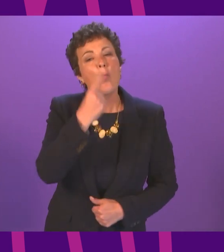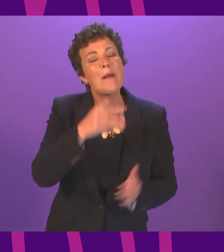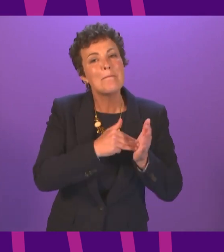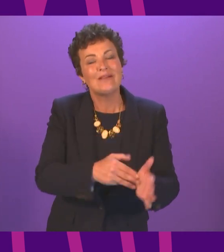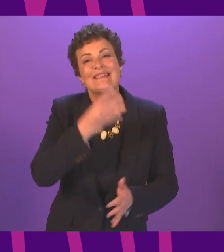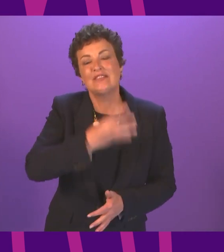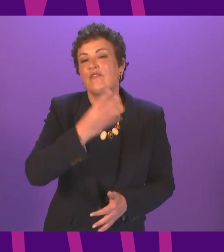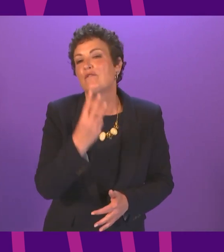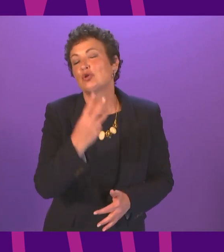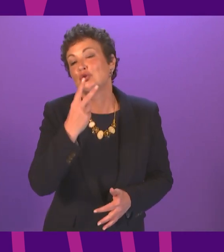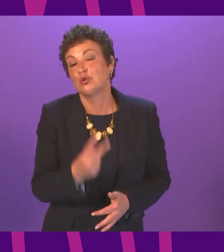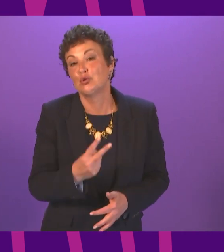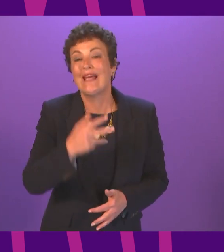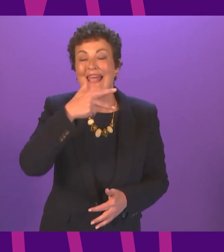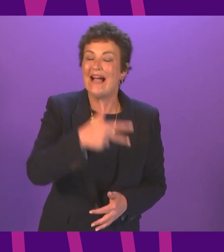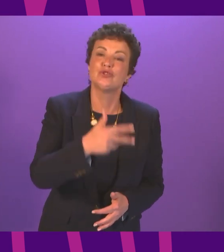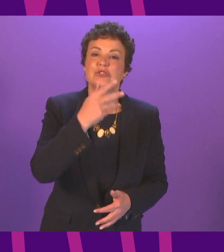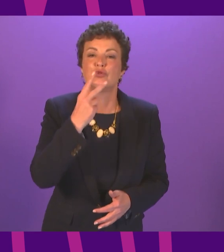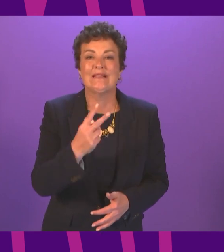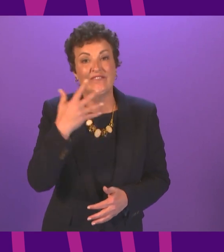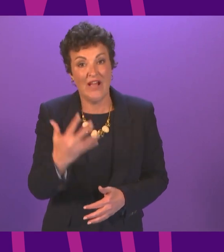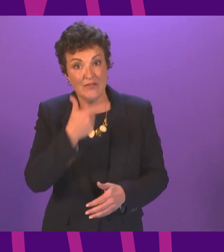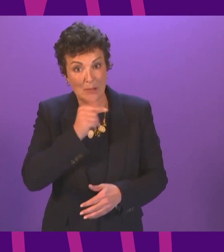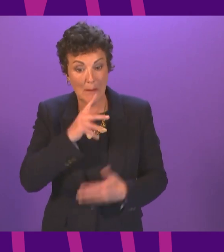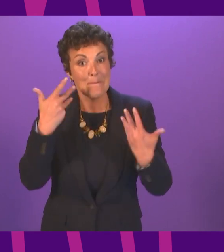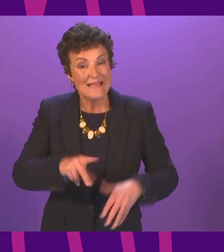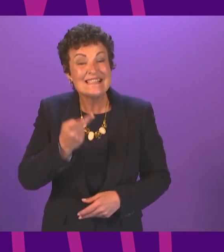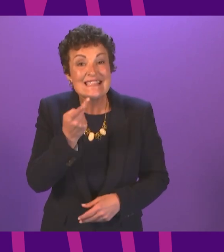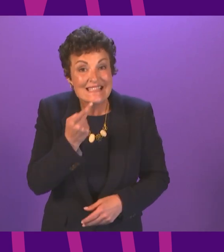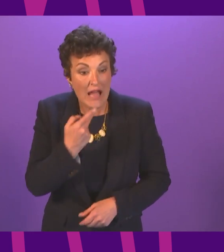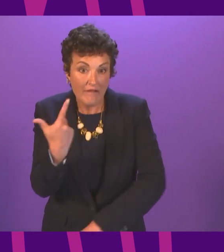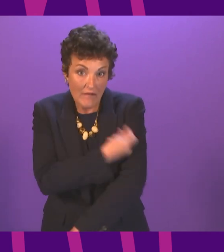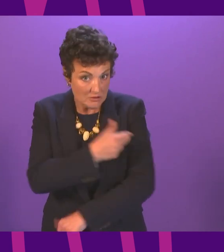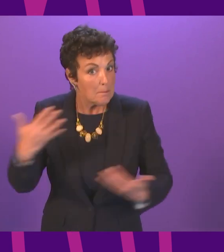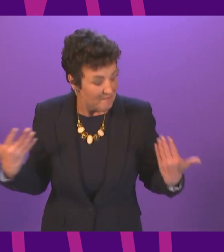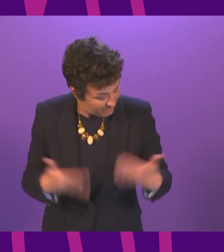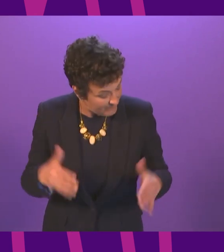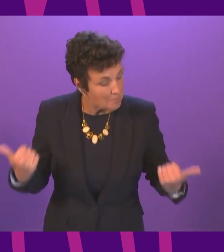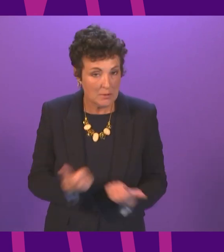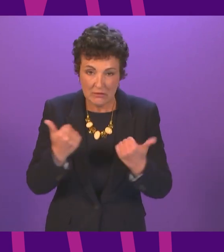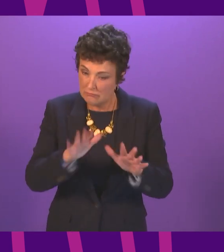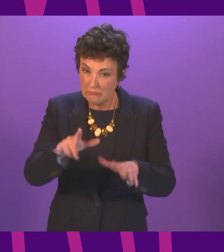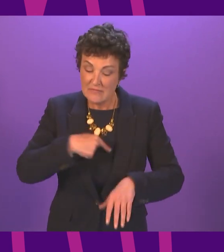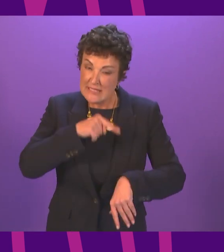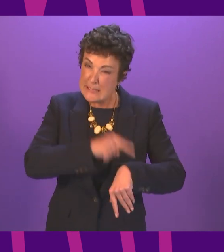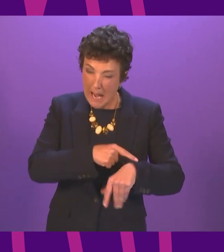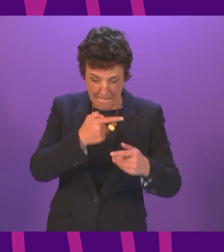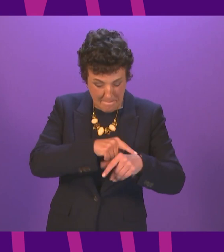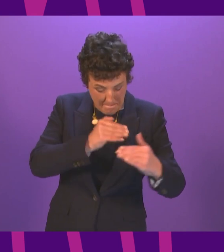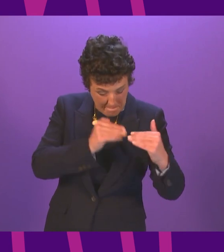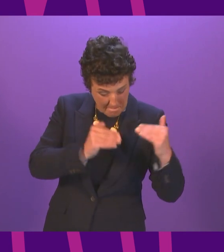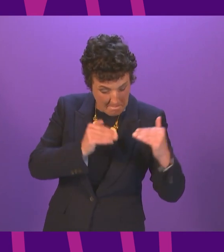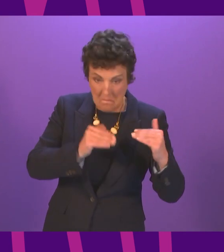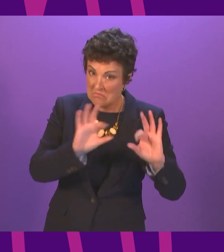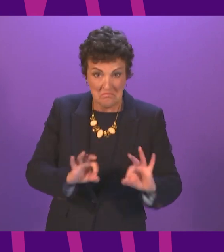,285 people have received the second dose of the Covid vaccination. We remain on course to have offered vaccination